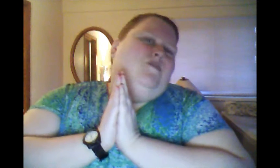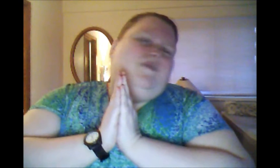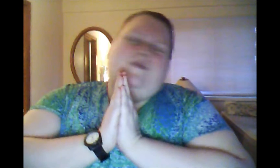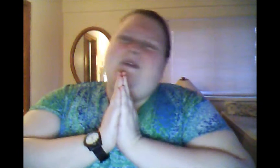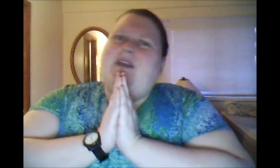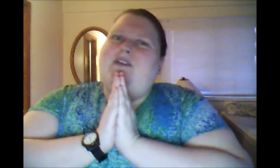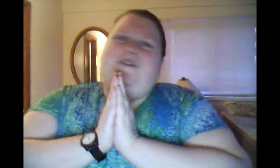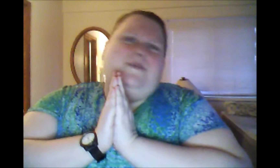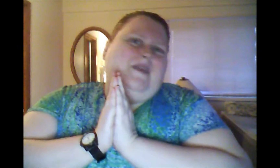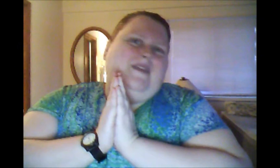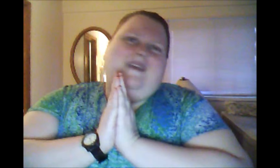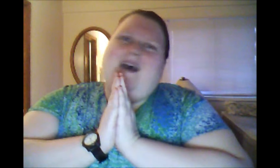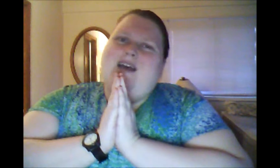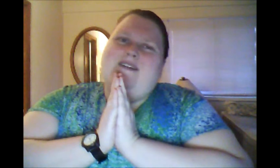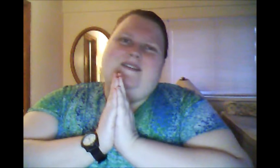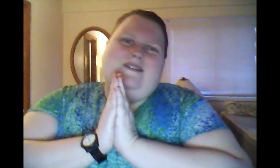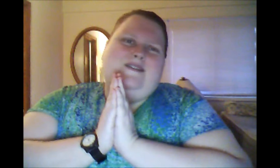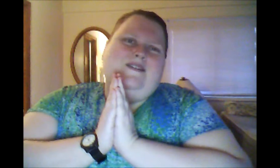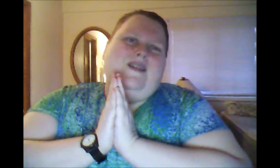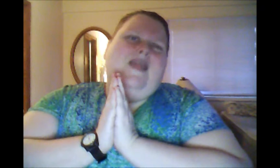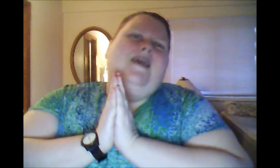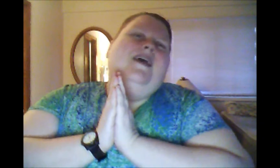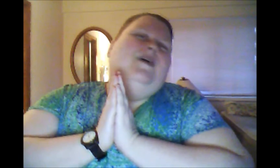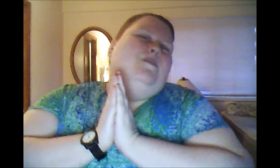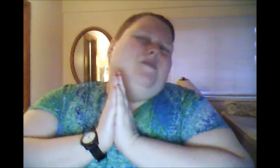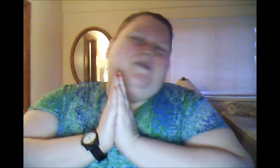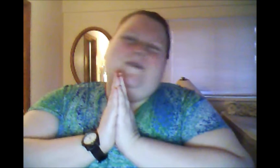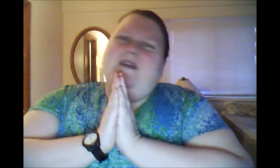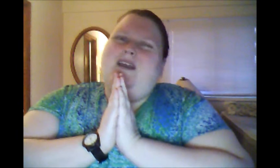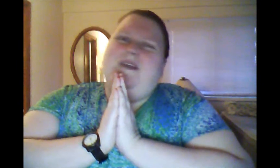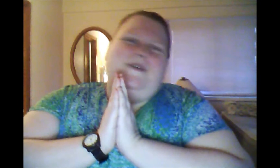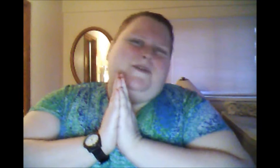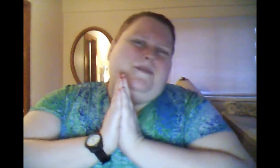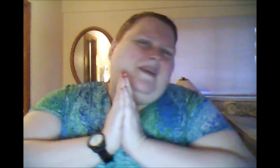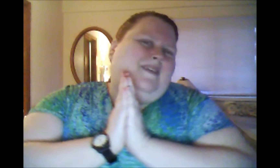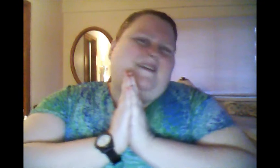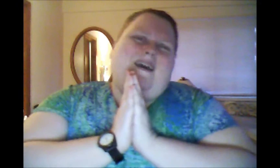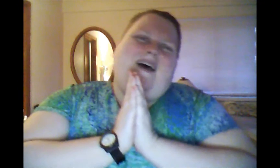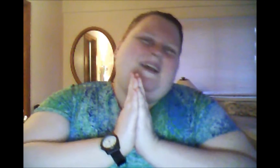Praise be to Goddess. Praise be to Goddess.